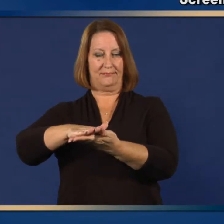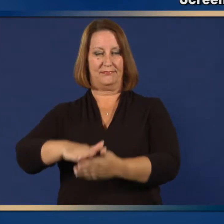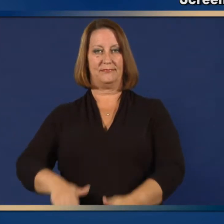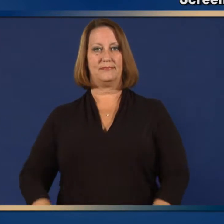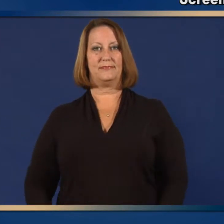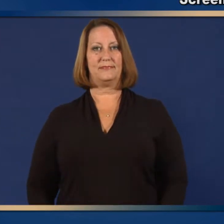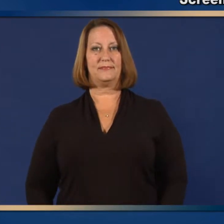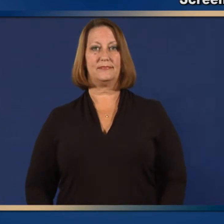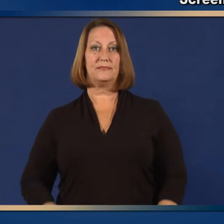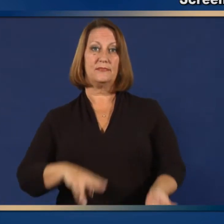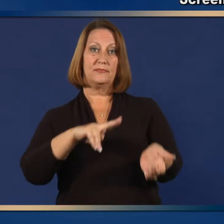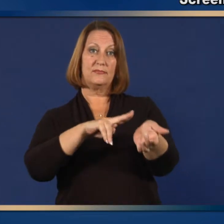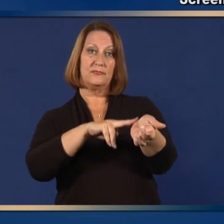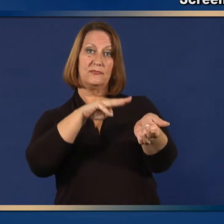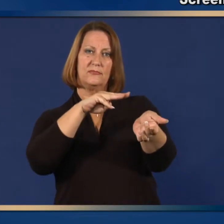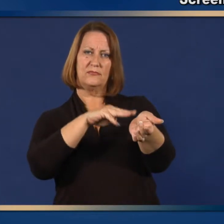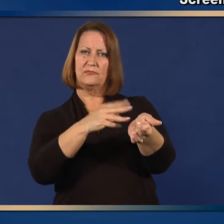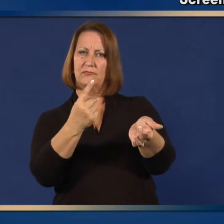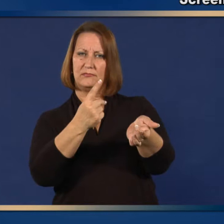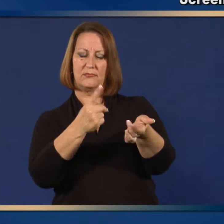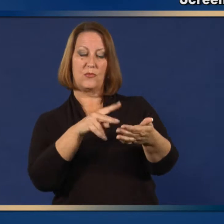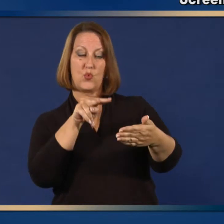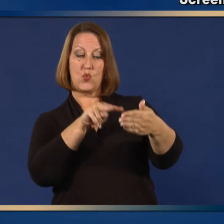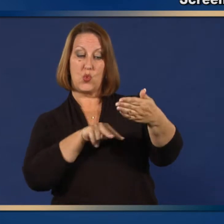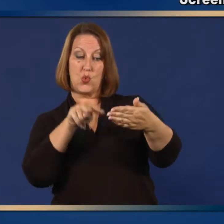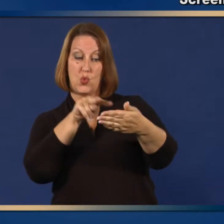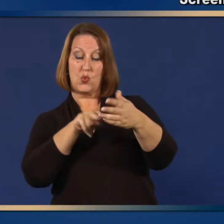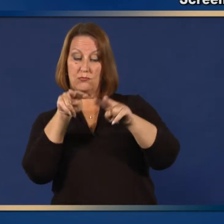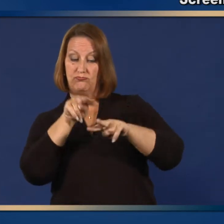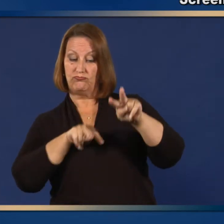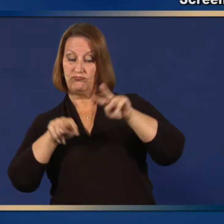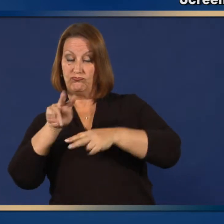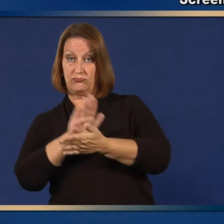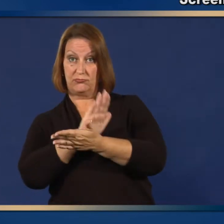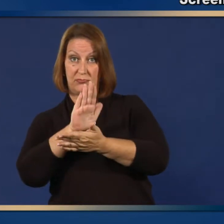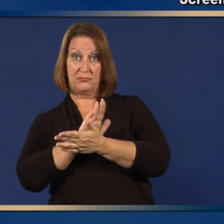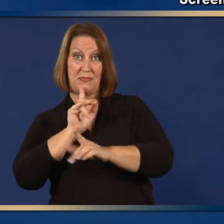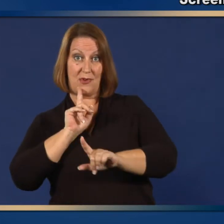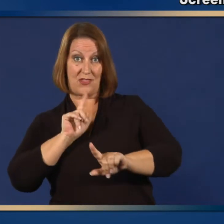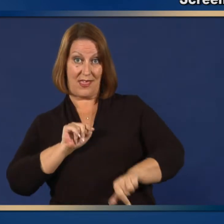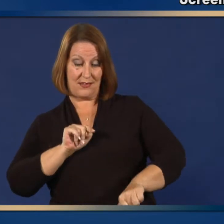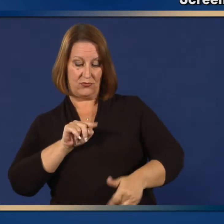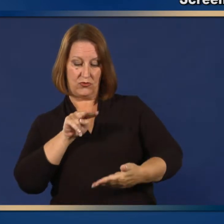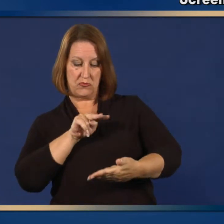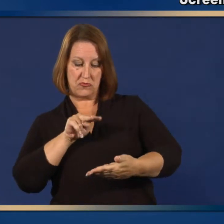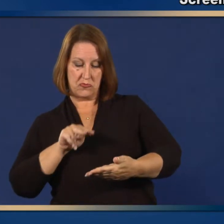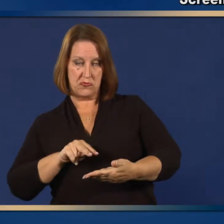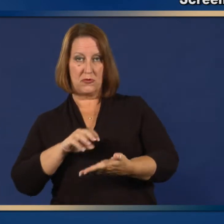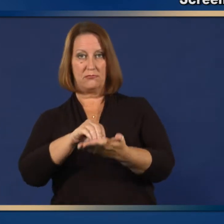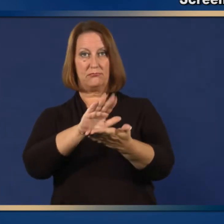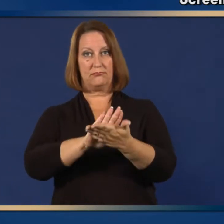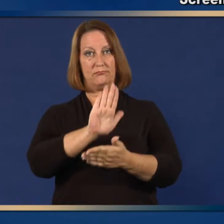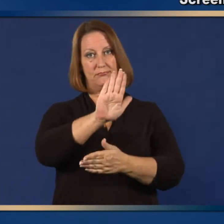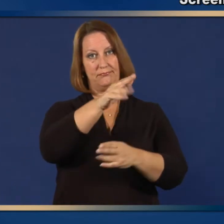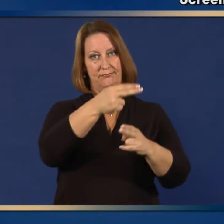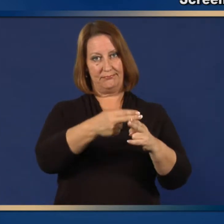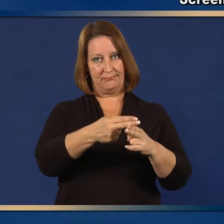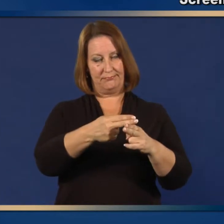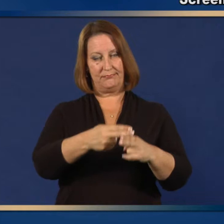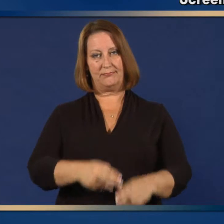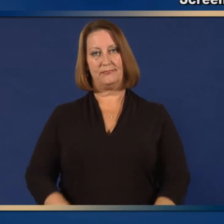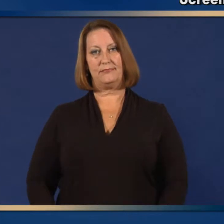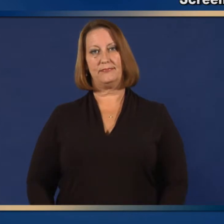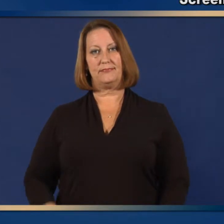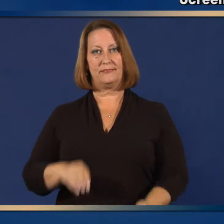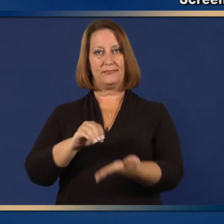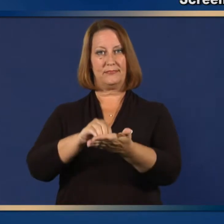Form reviewed by 18. Date 19.